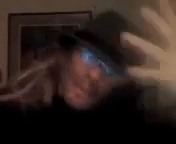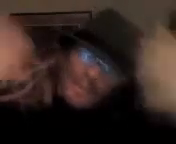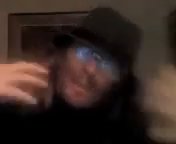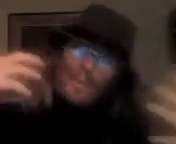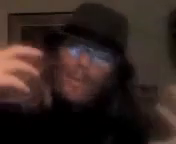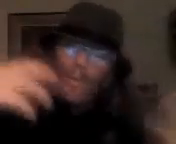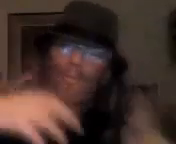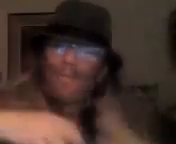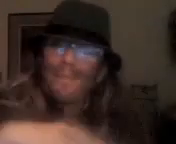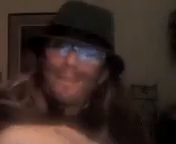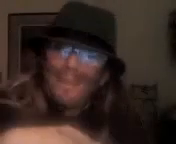than take it off.